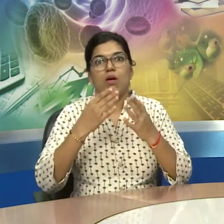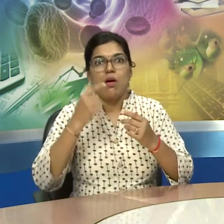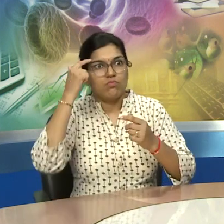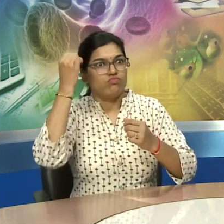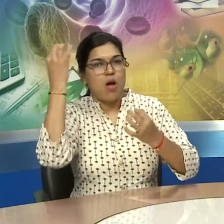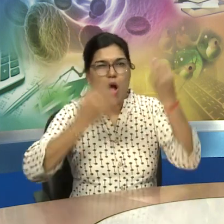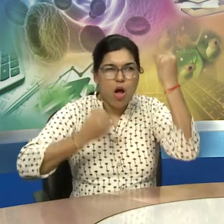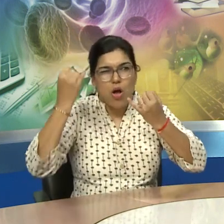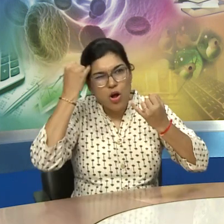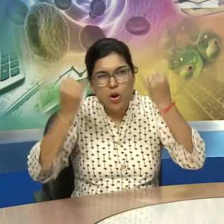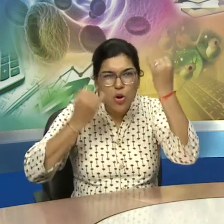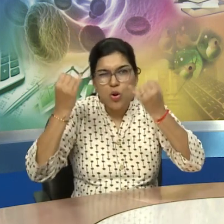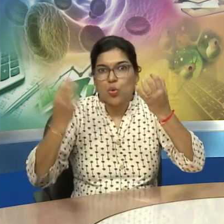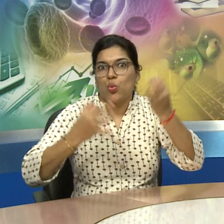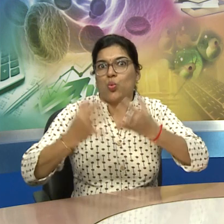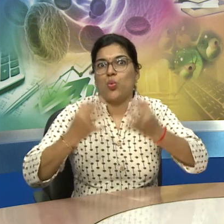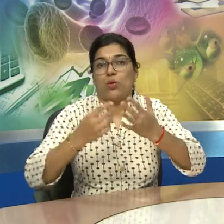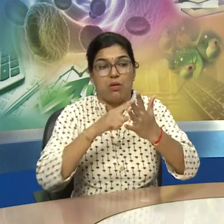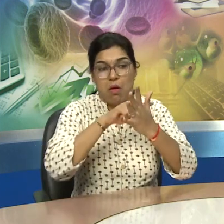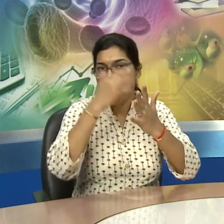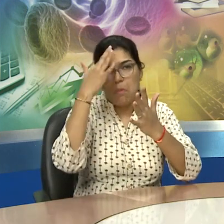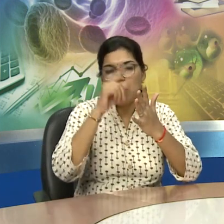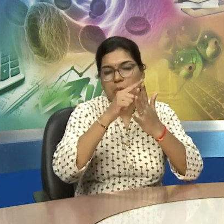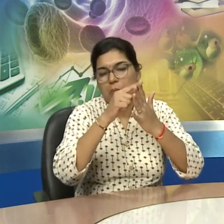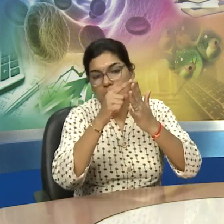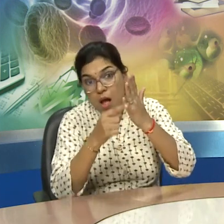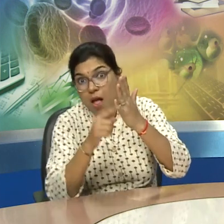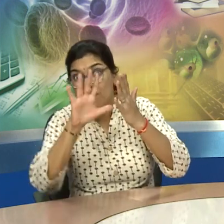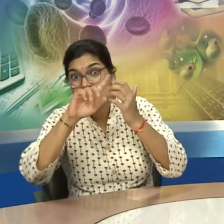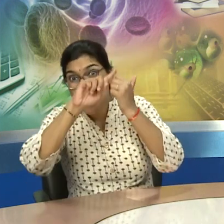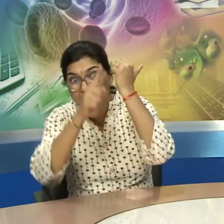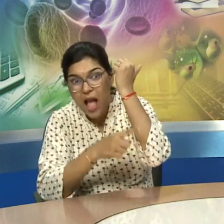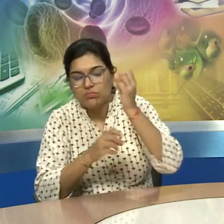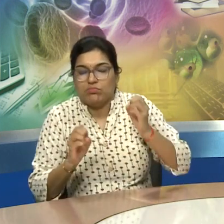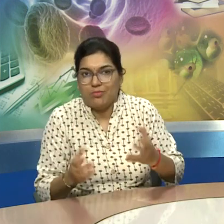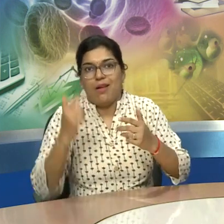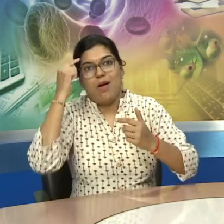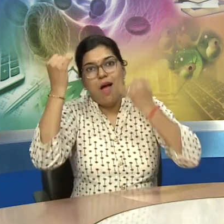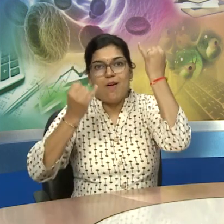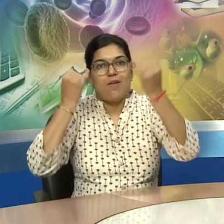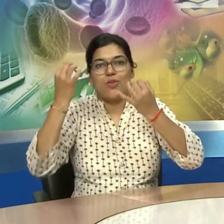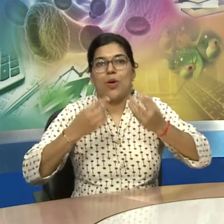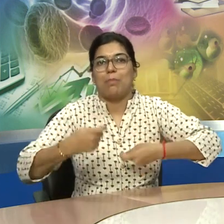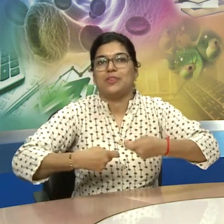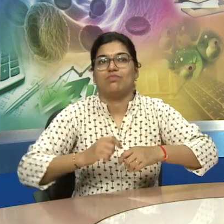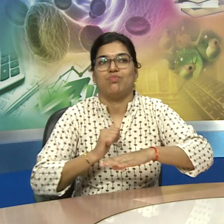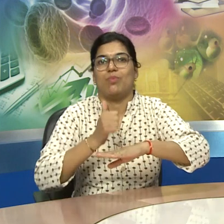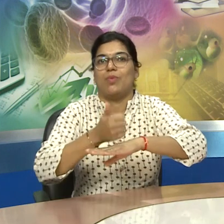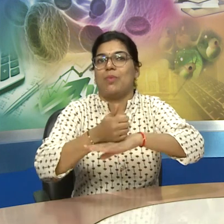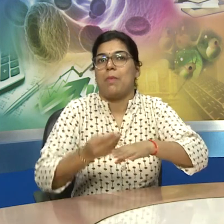sapiens evolved and this homo sapiens which is the fifth species it is